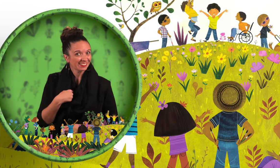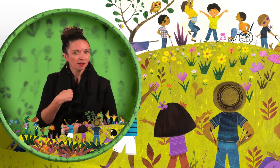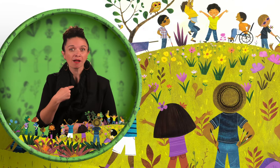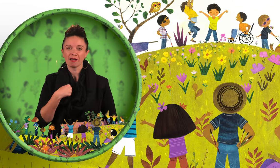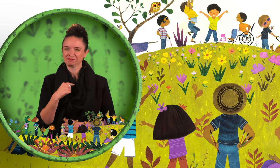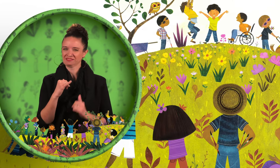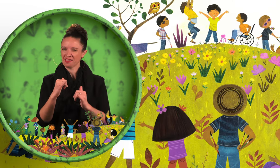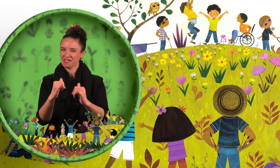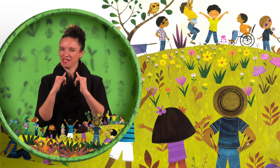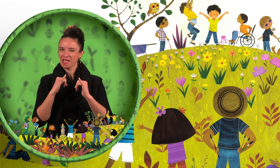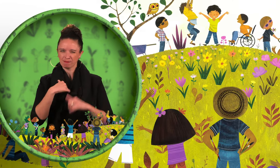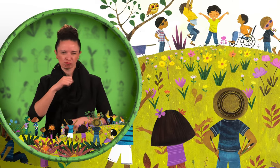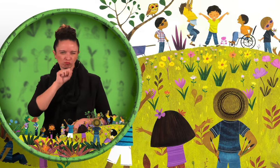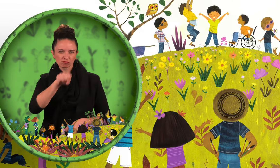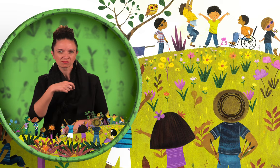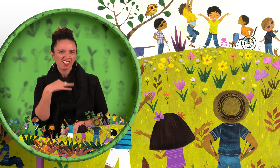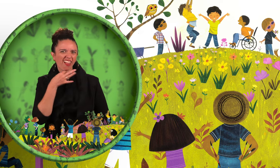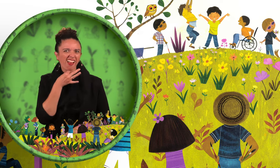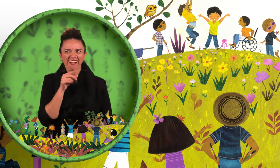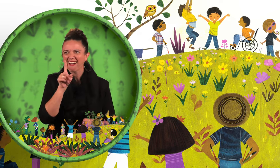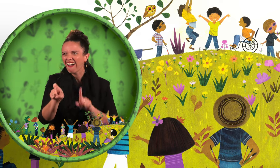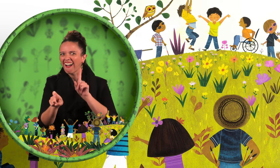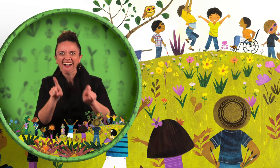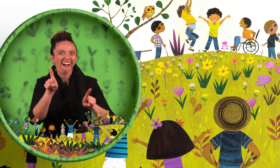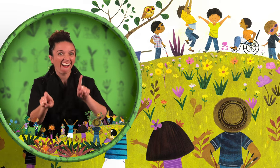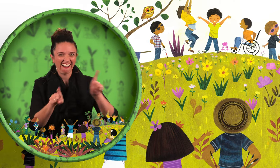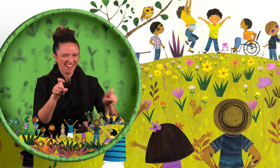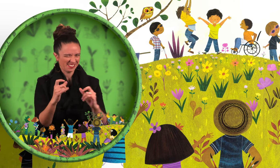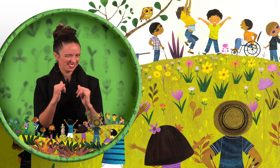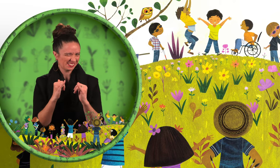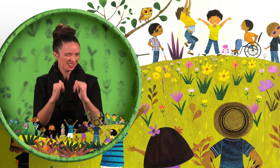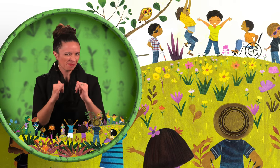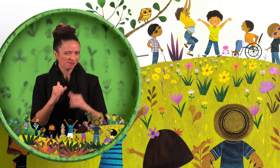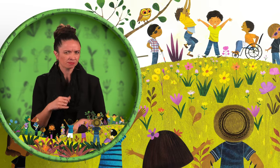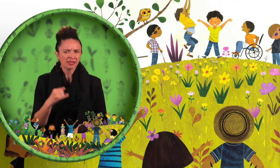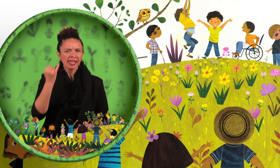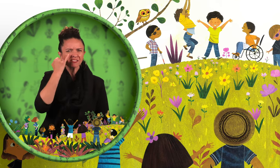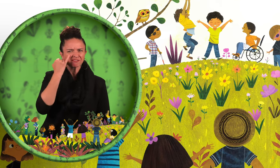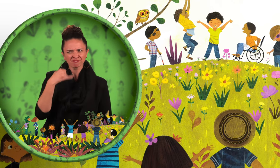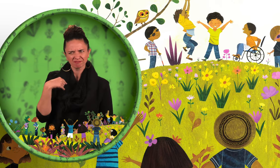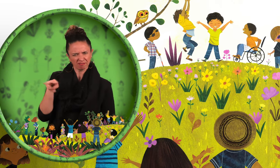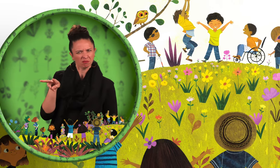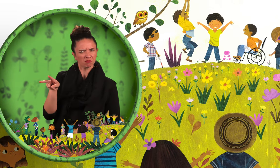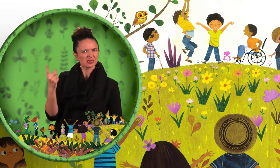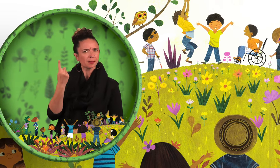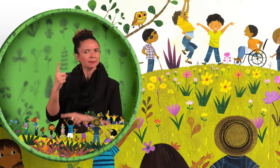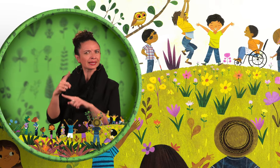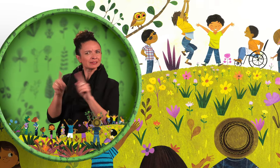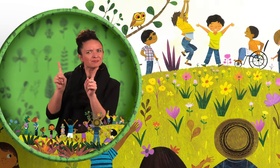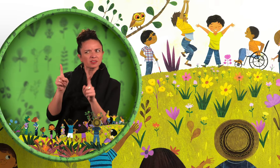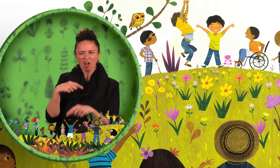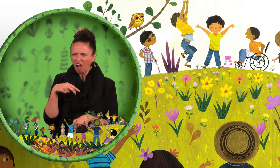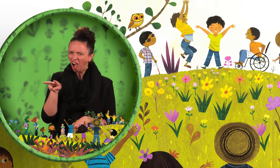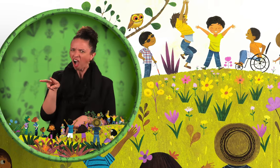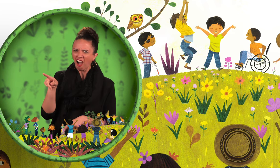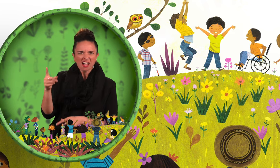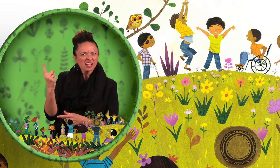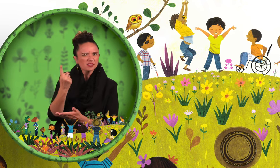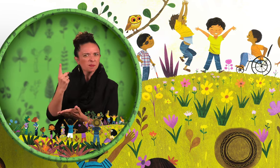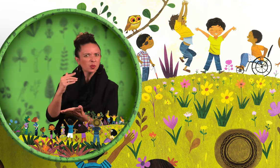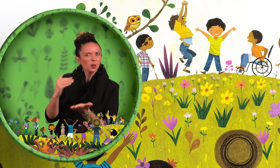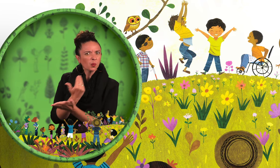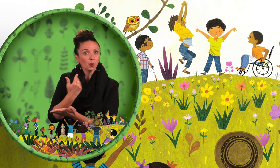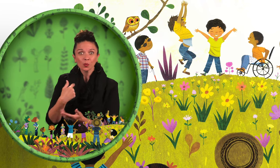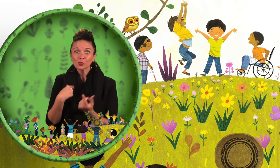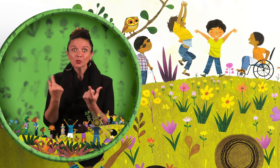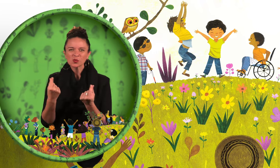It's me, Sonia, again. I ask questions too. When something seems